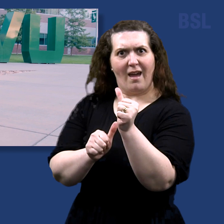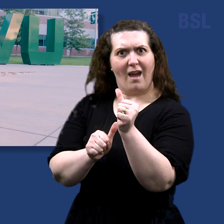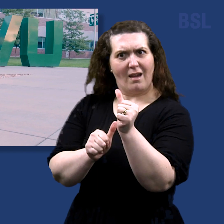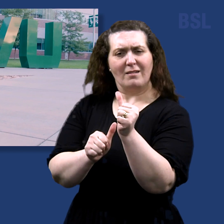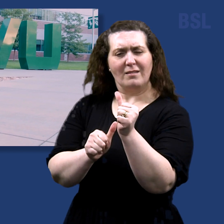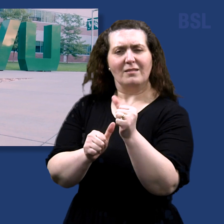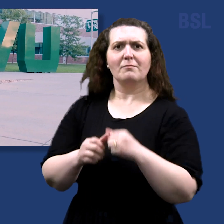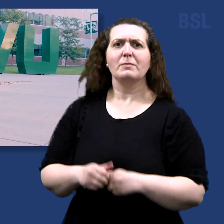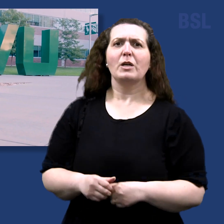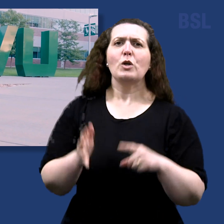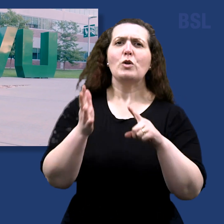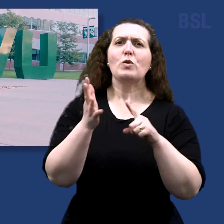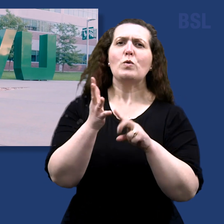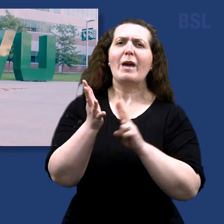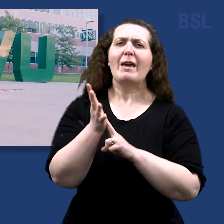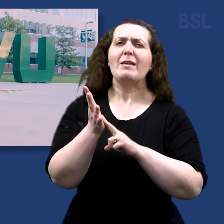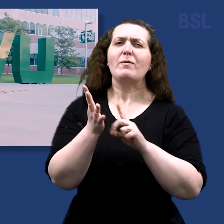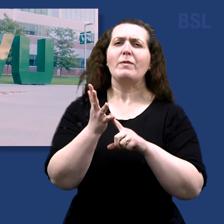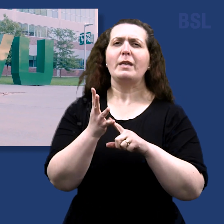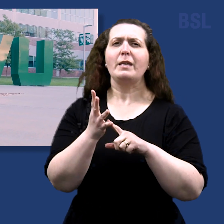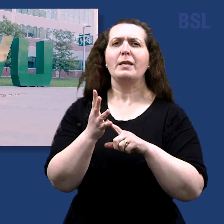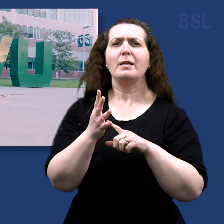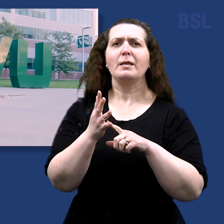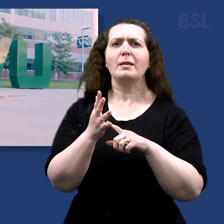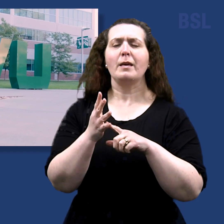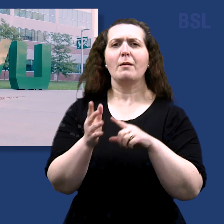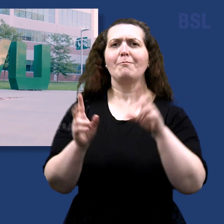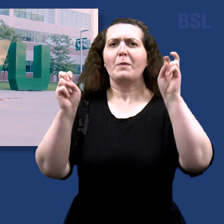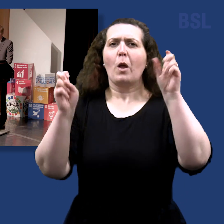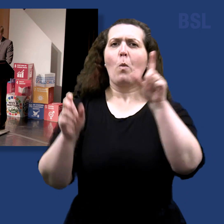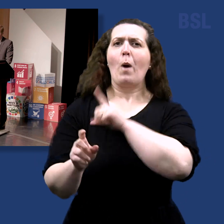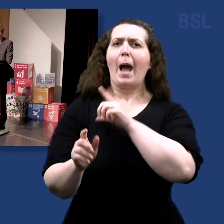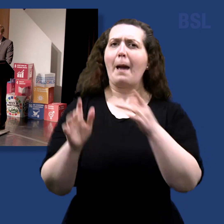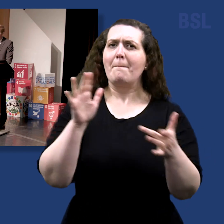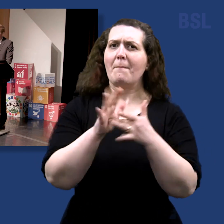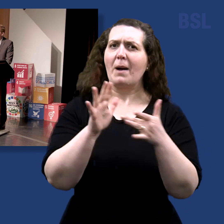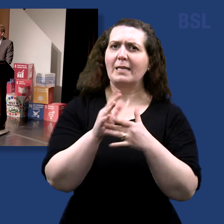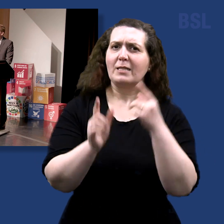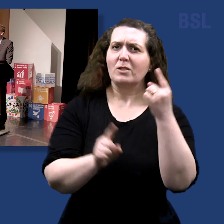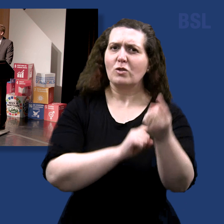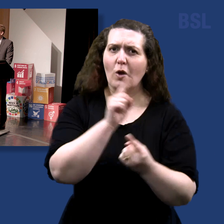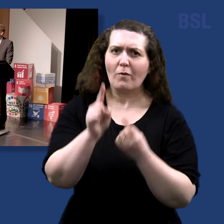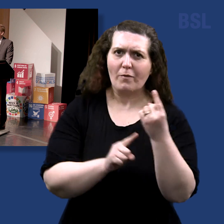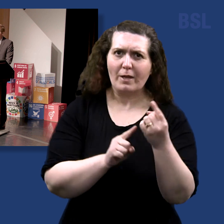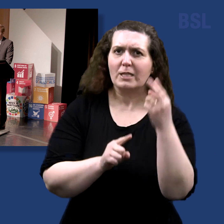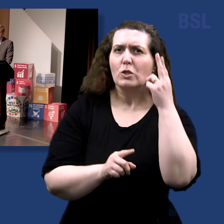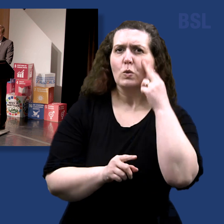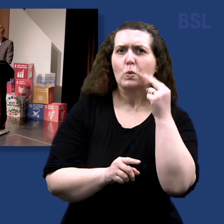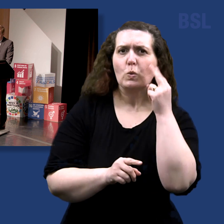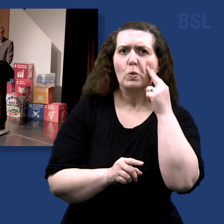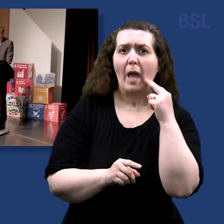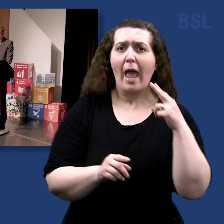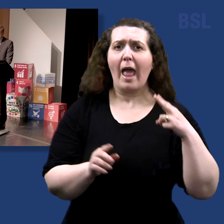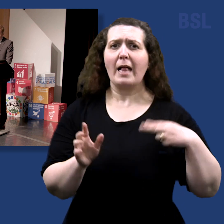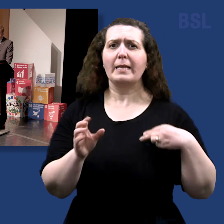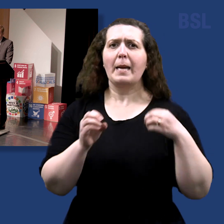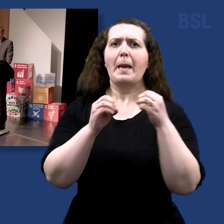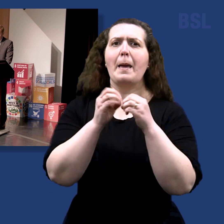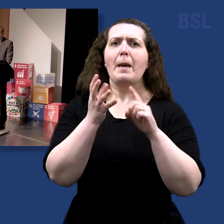At the Utah Valley University's Why It Matters Conference in Orem, Utah, presiding bishopric member L. Todd Budge highlighted the